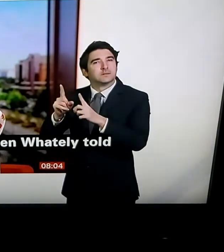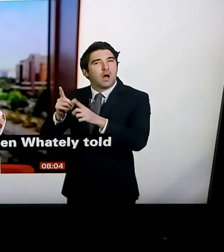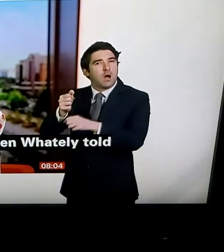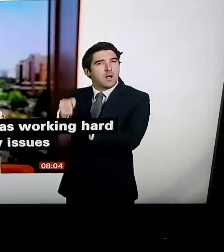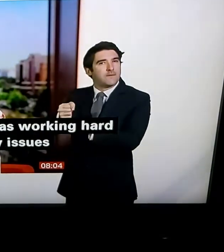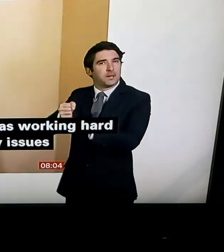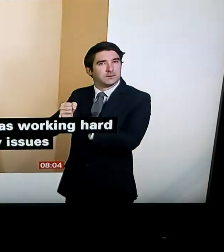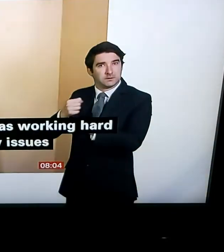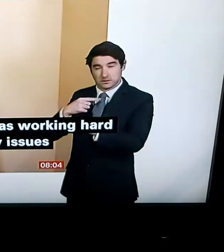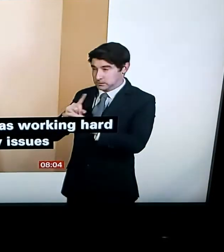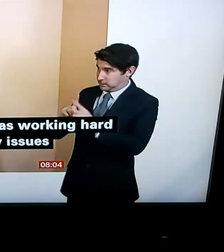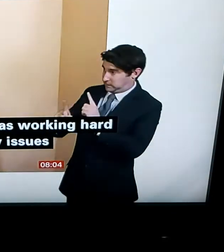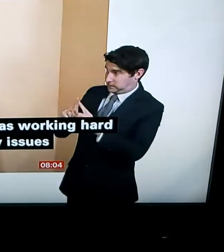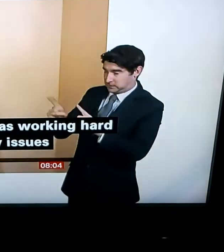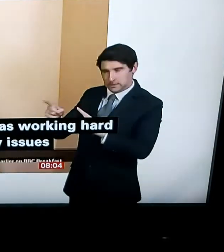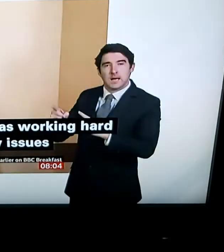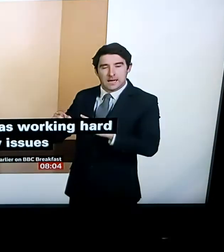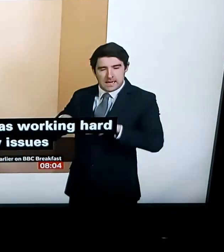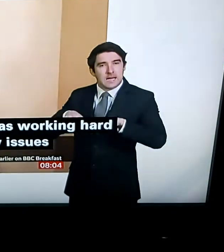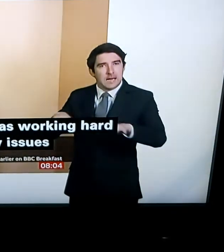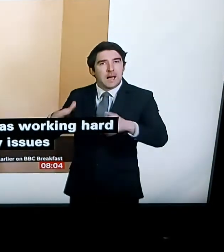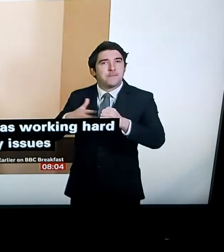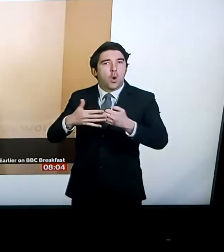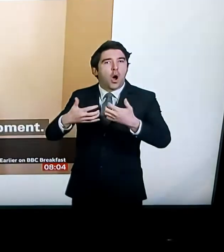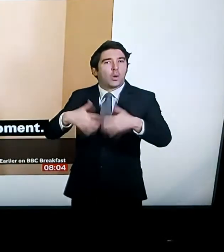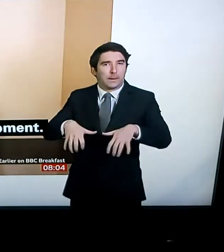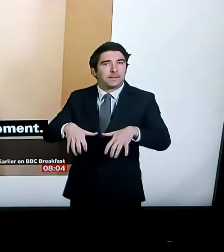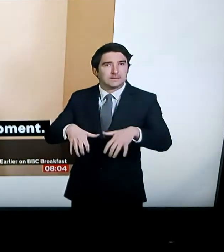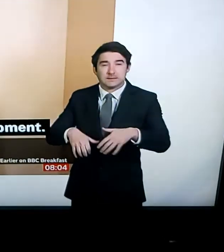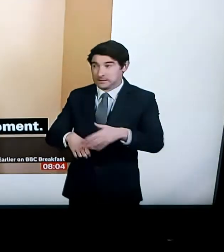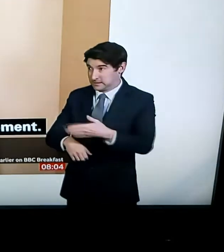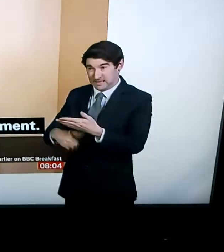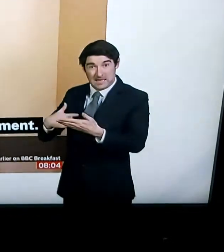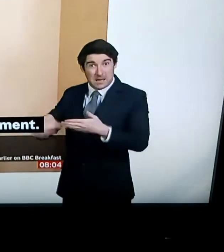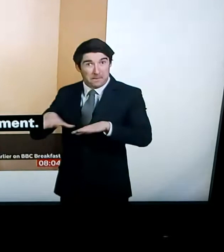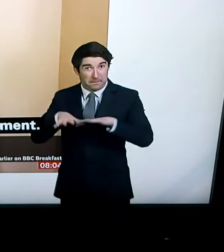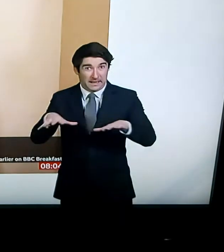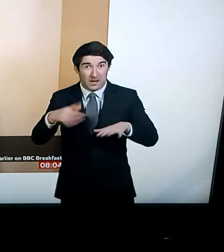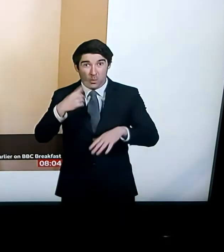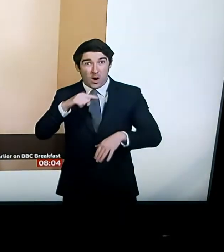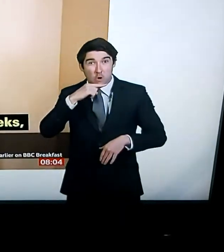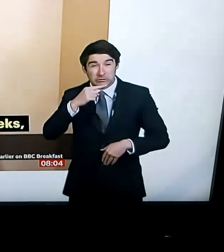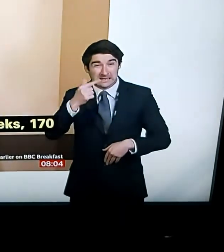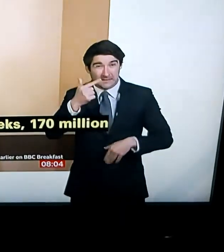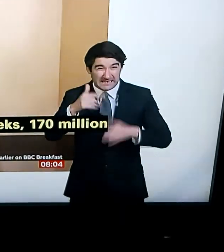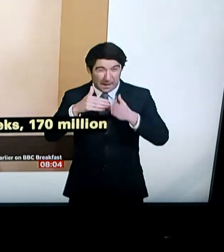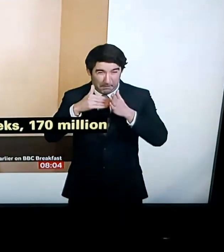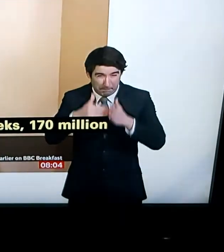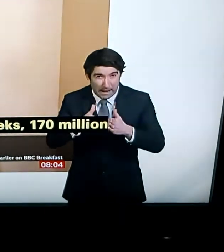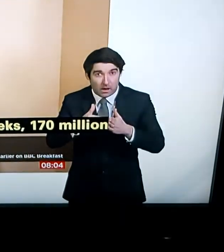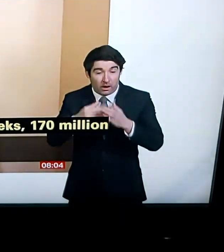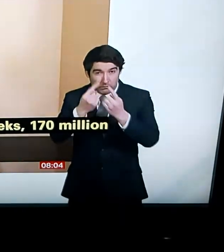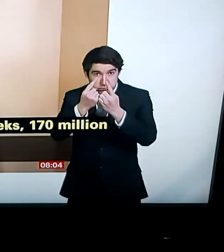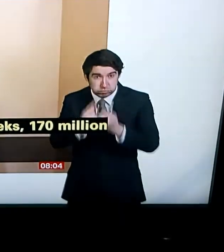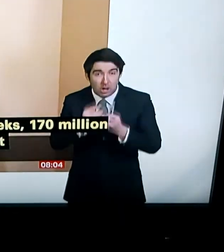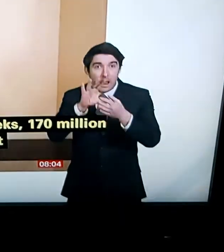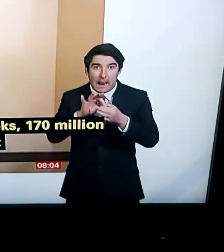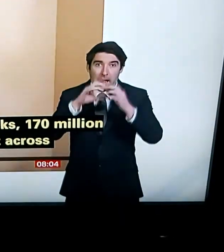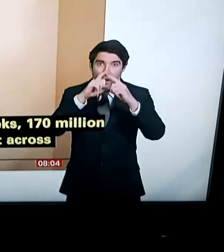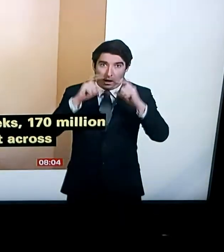Over the last two weeks, 170 million items of PPE went out across the NHS and social care, every hospital,